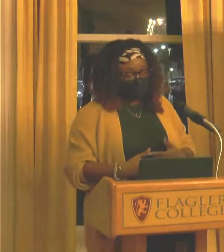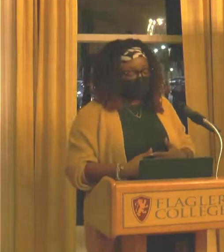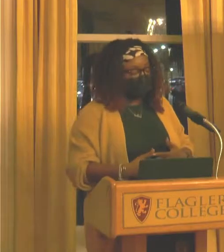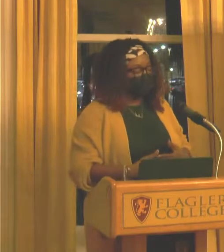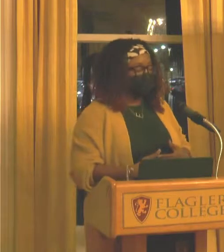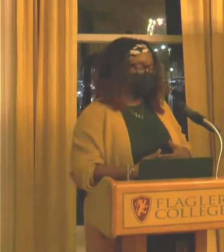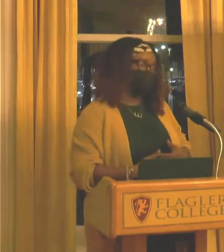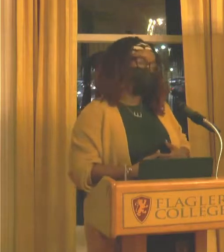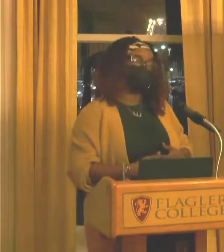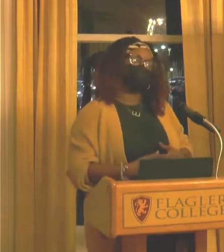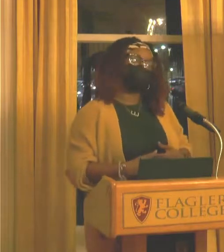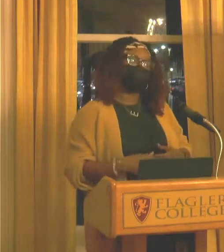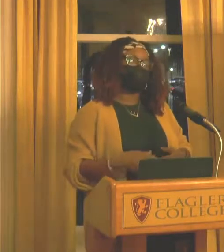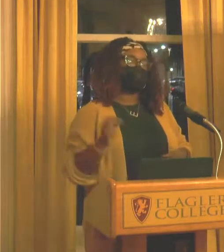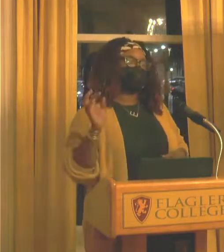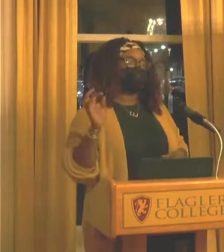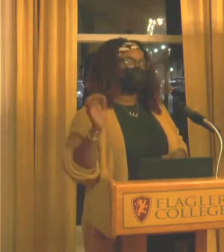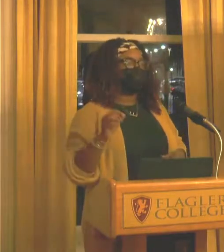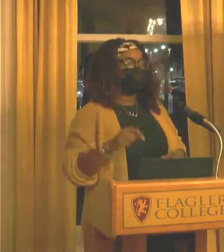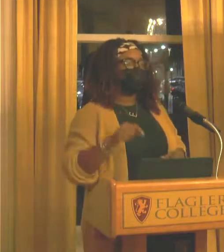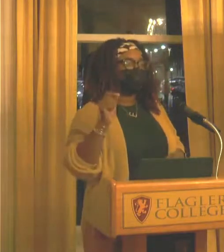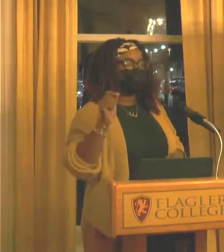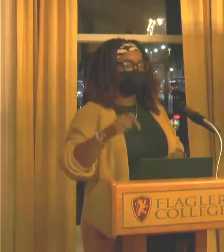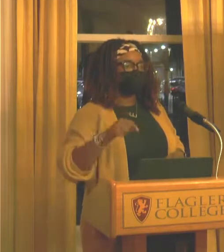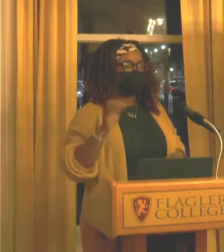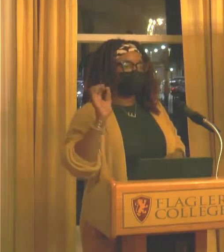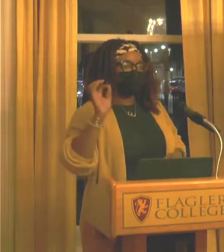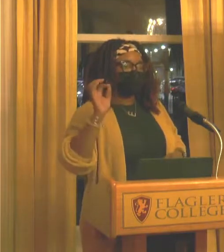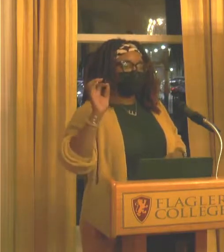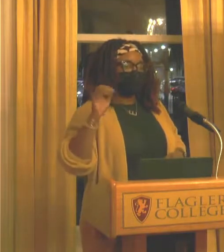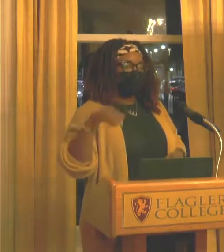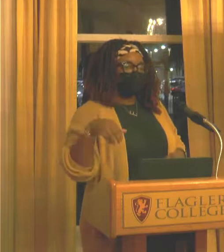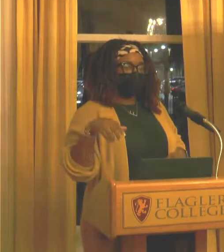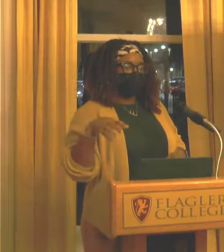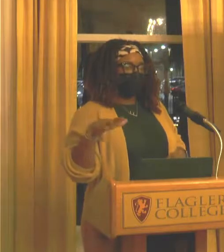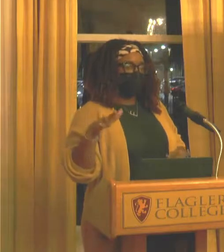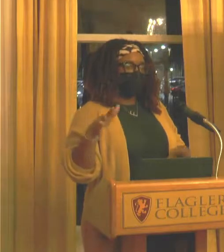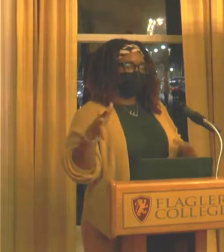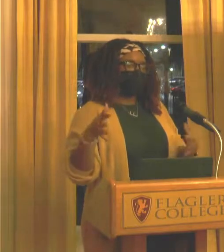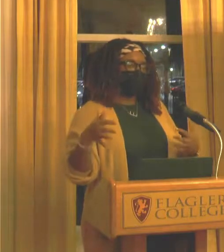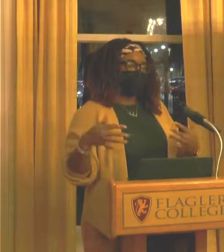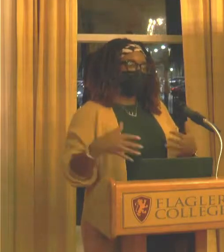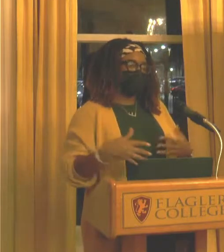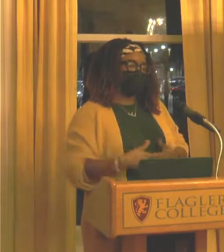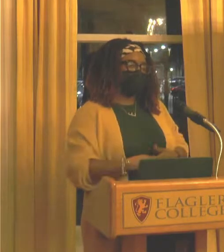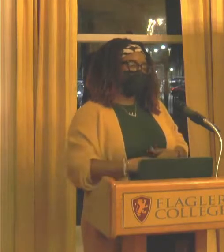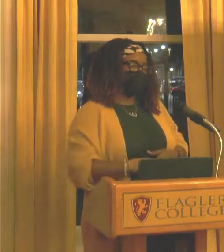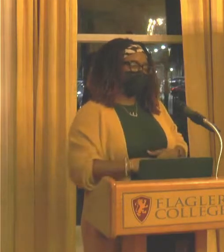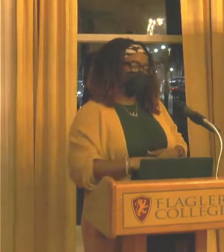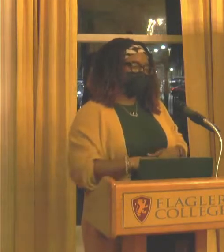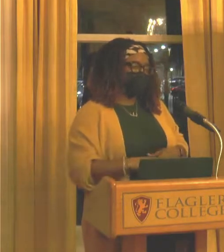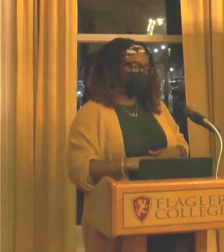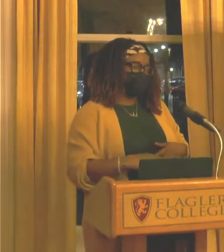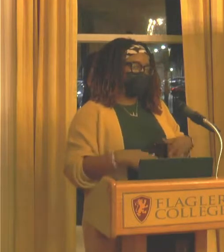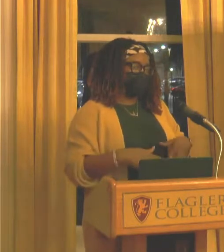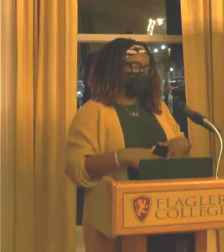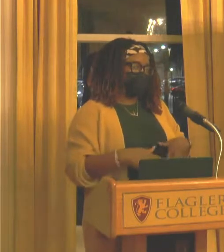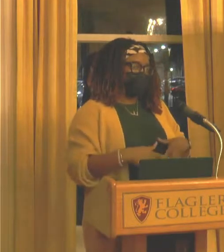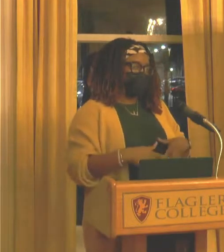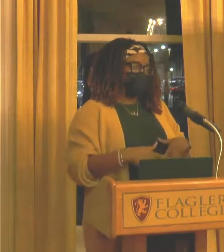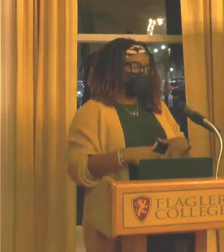So, I have a BFA in studio art. This is also where I met one of pretty much kind of like the most important people